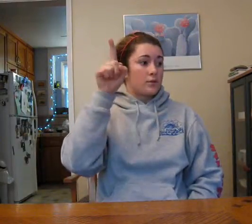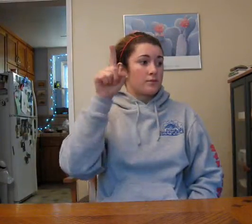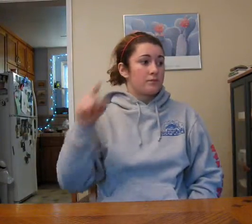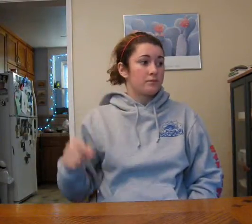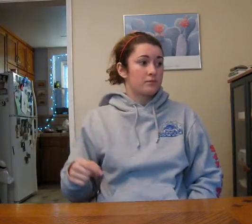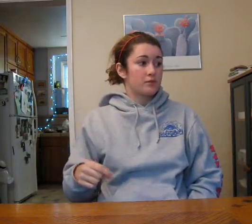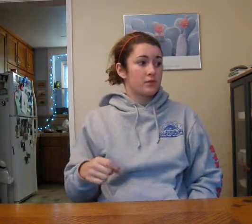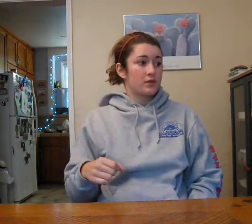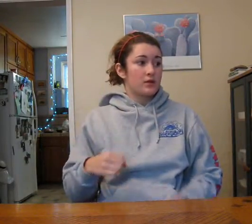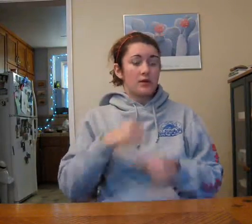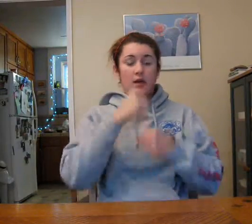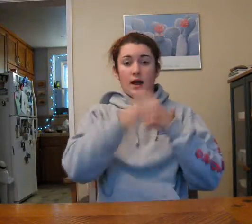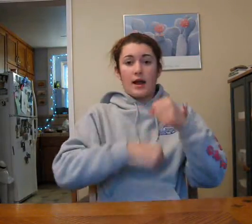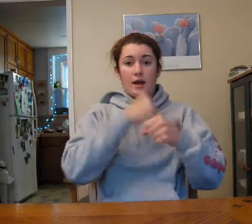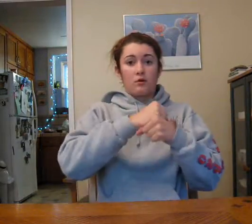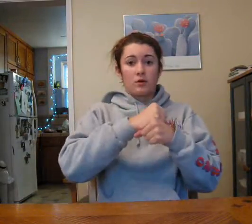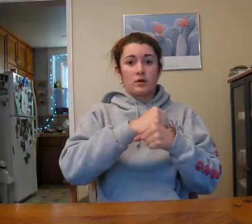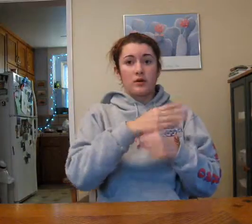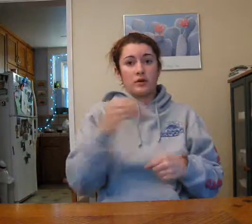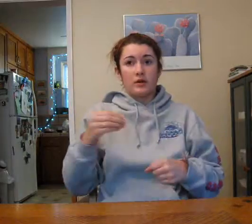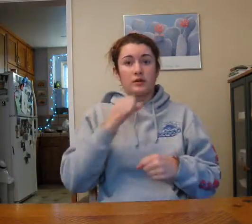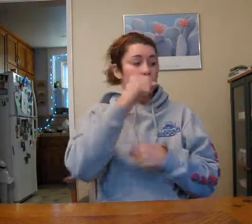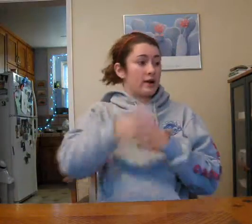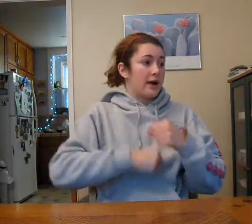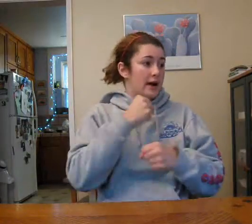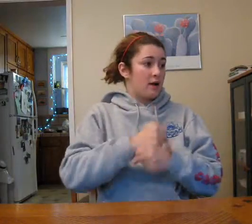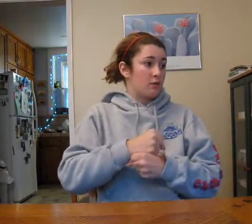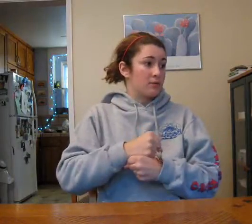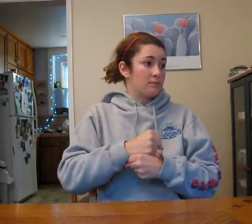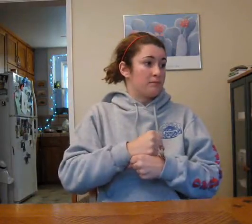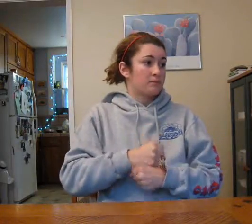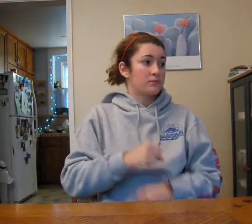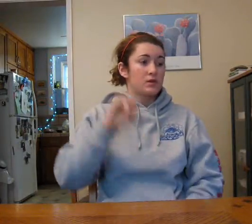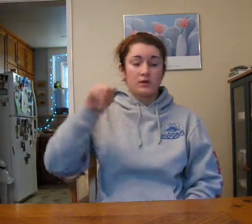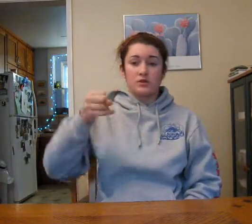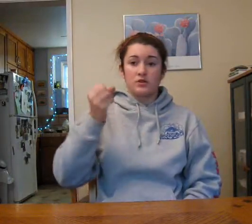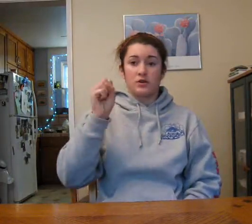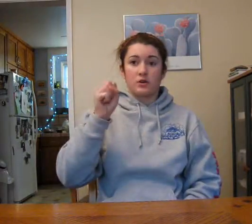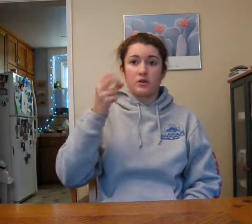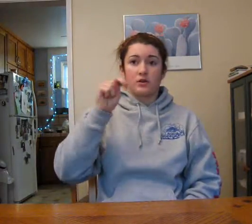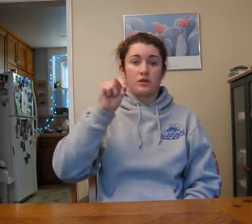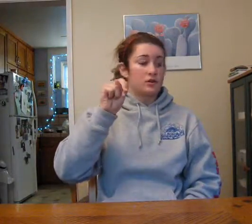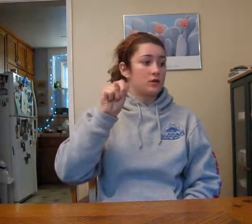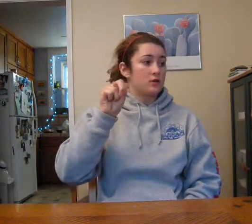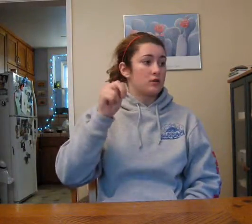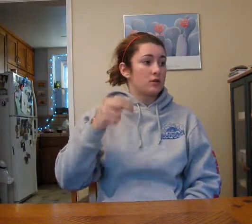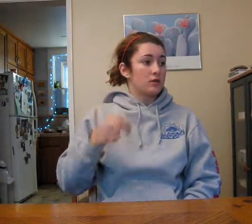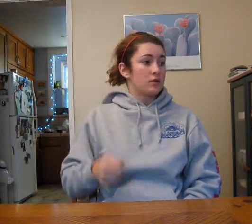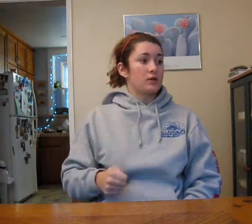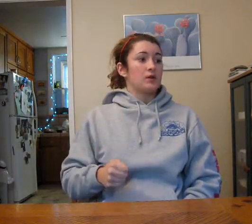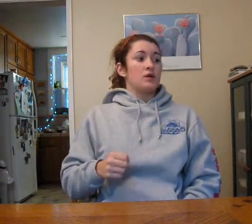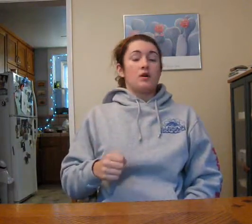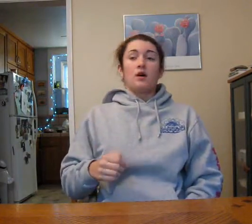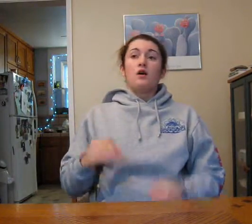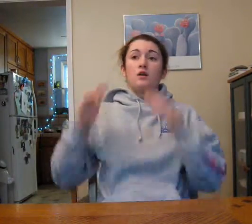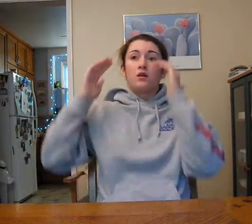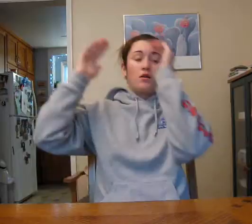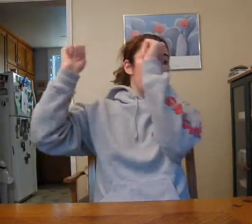hour and hour, John hope